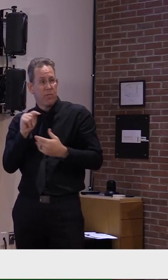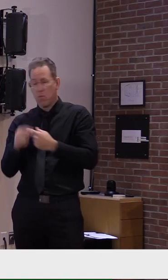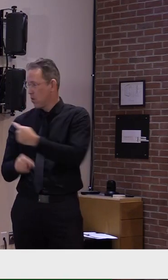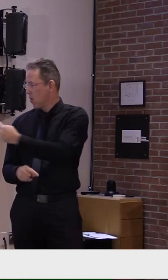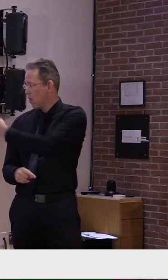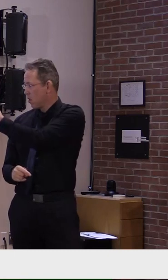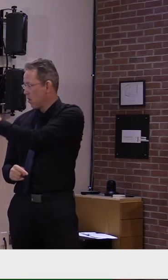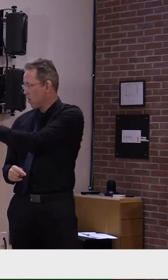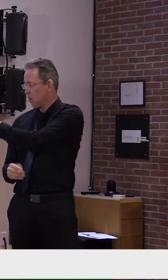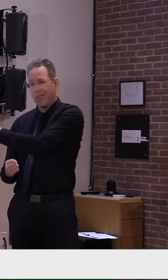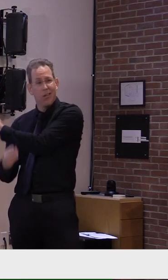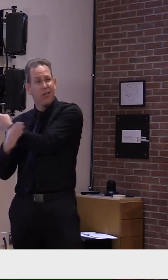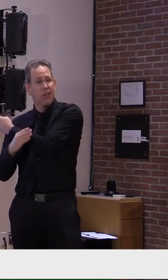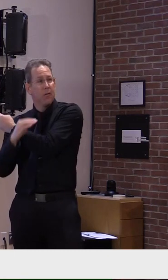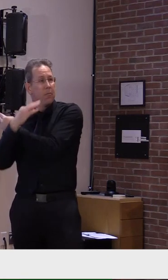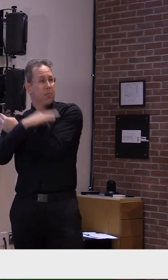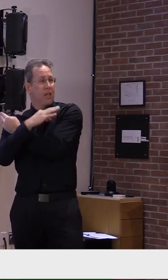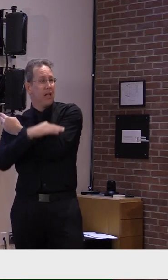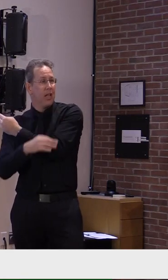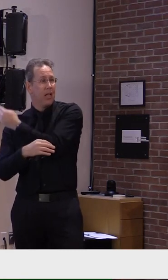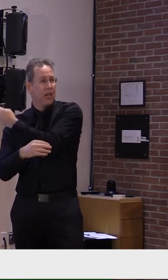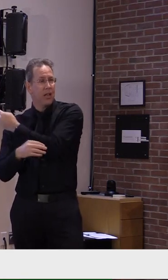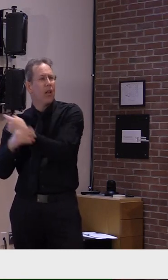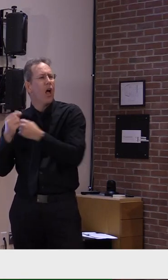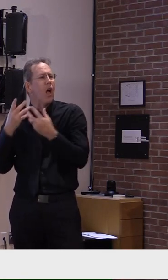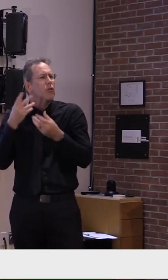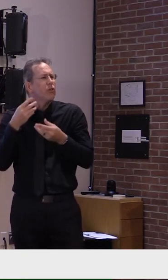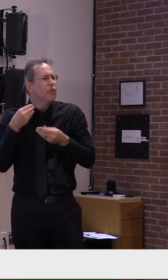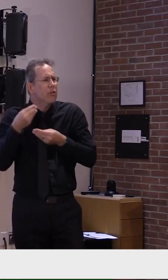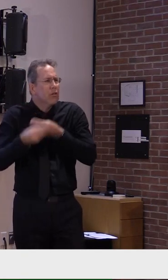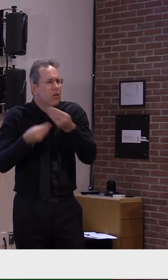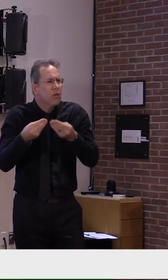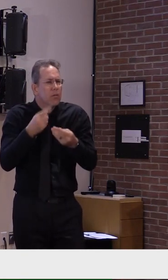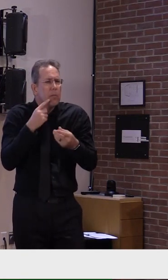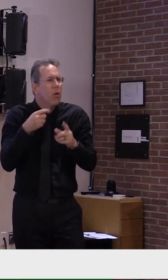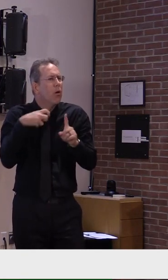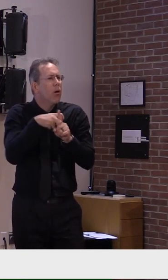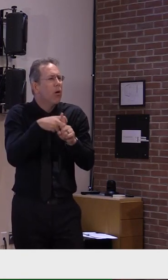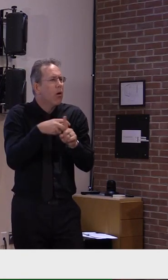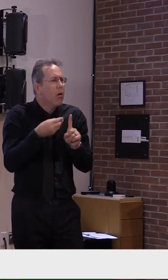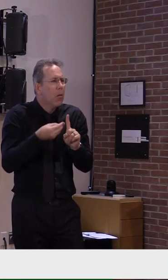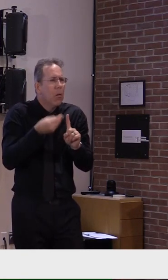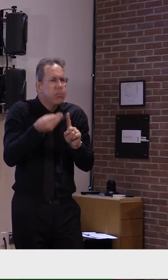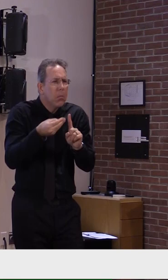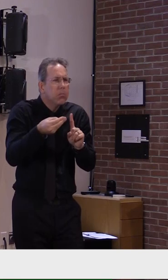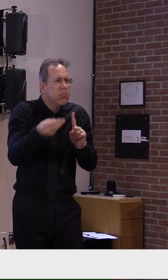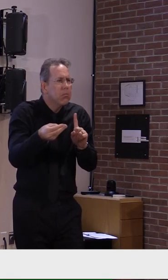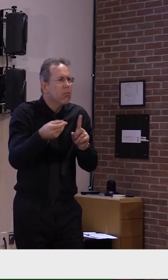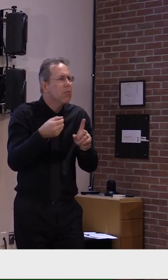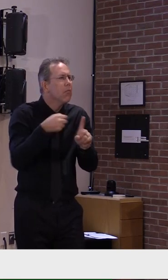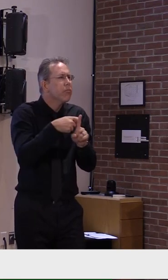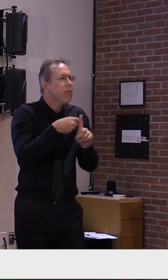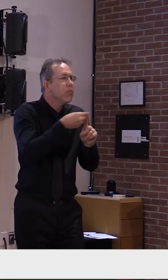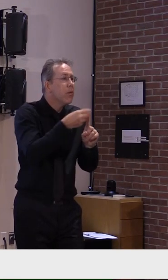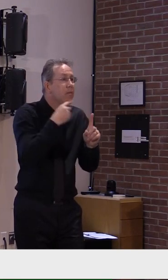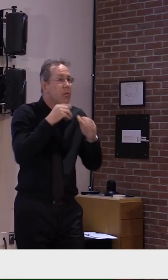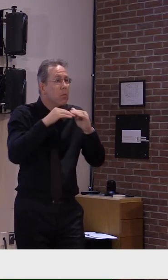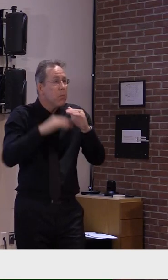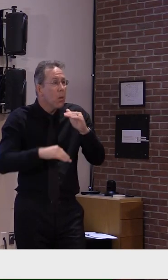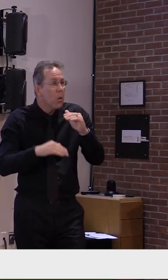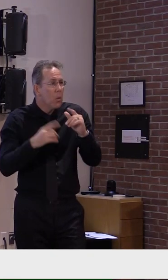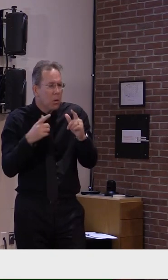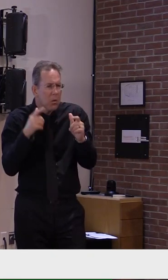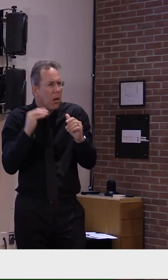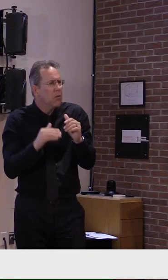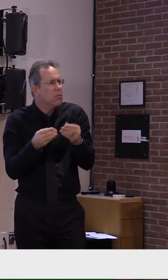If the rate's above 1, it's growing. If the rate's below 1, then we are seeing a decrease in cases. You'll notice from this analysis from